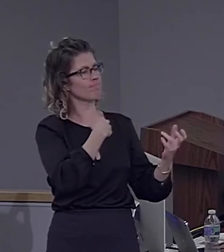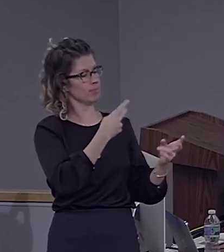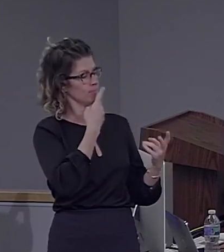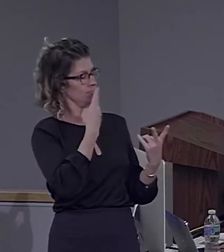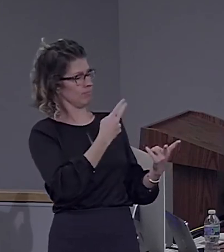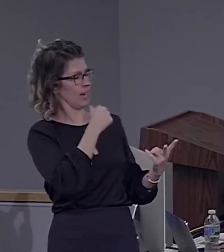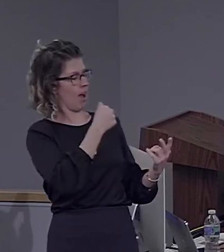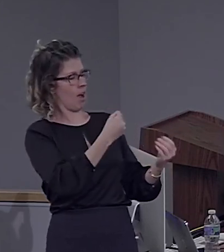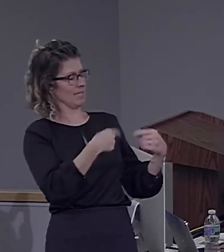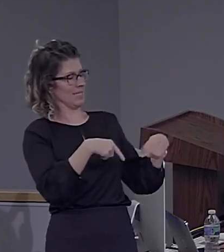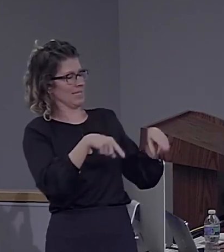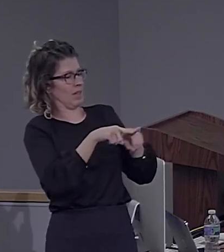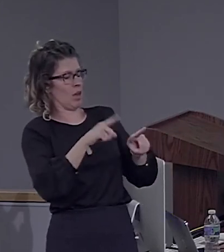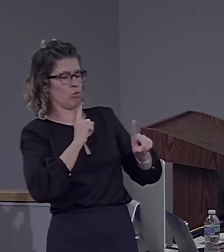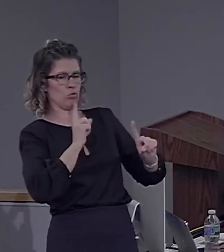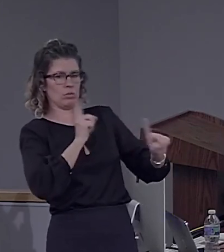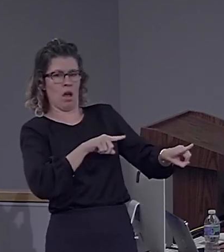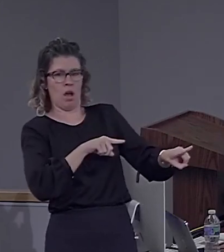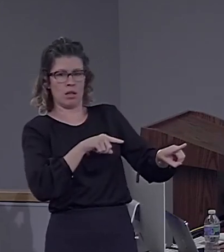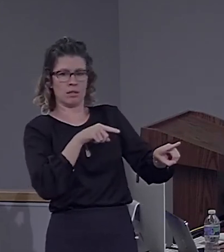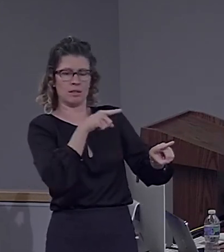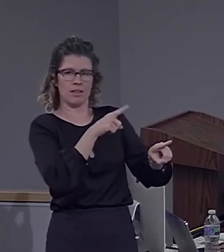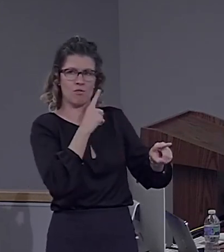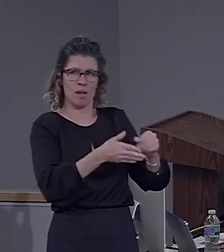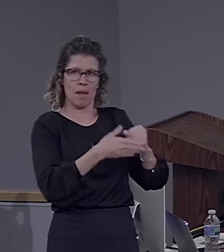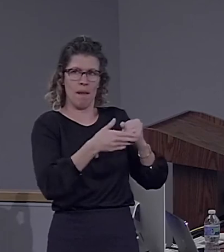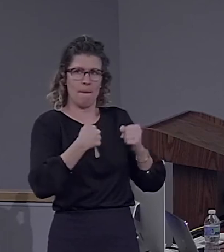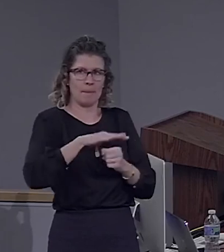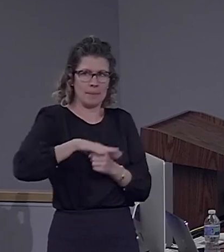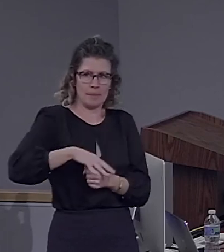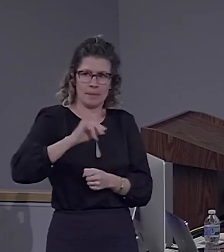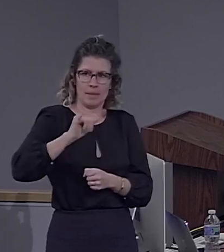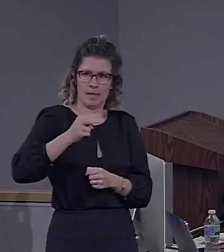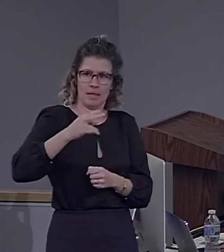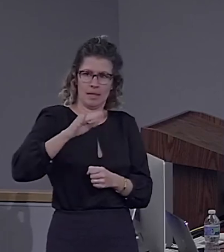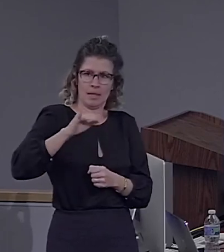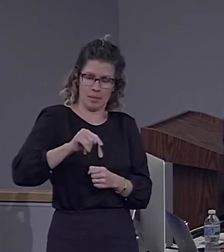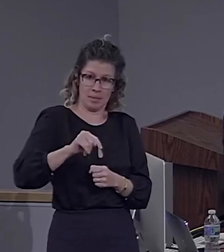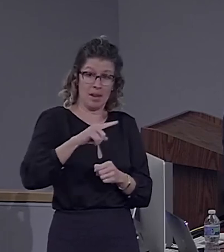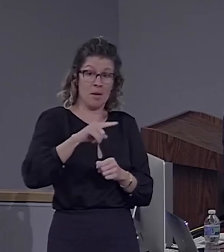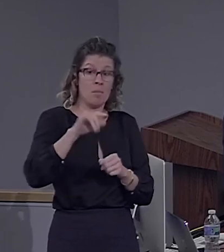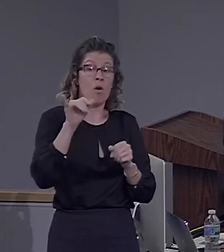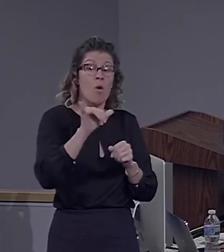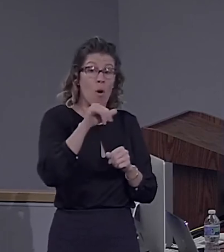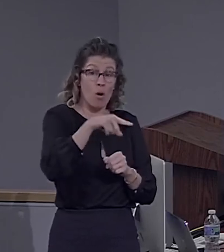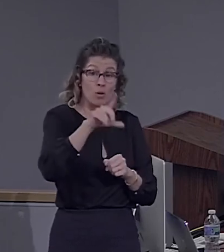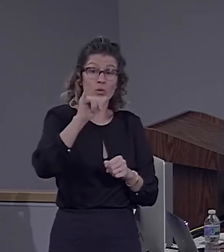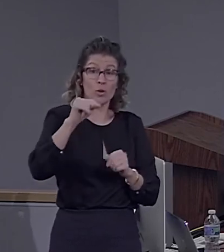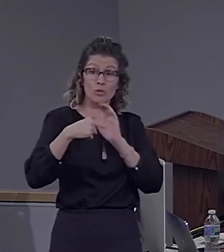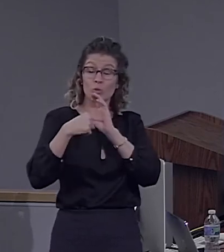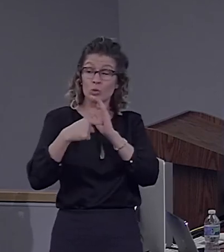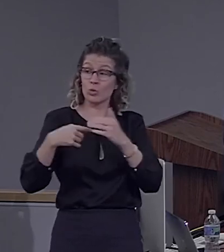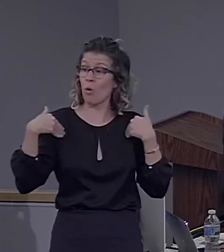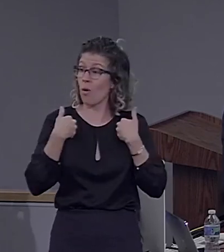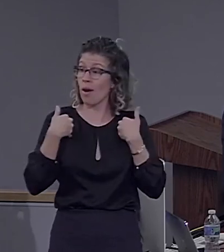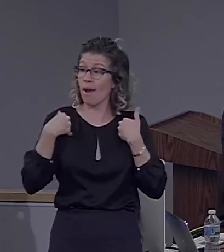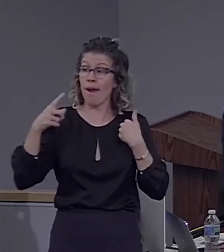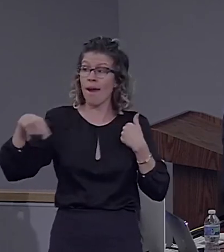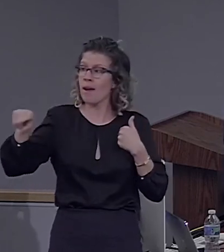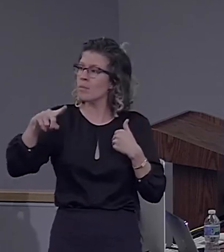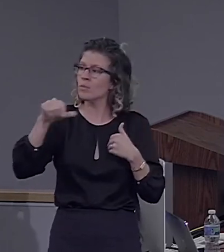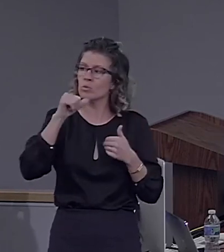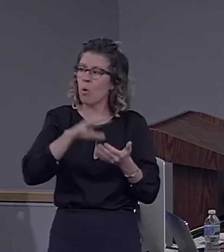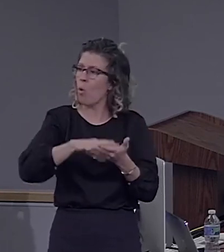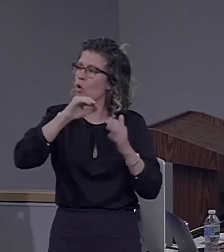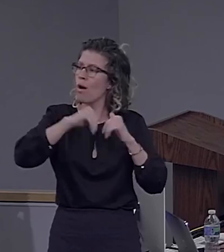response, basically. They allow you to inhibit a little bit. But this literature is also showing that animals are not learning to combine